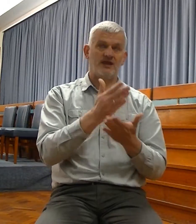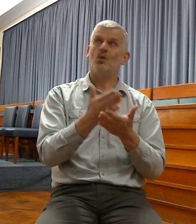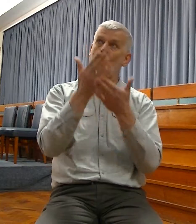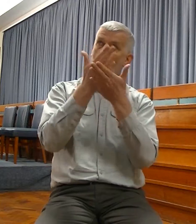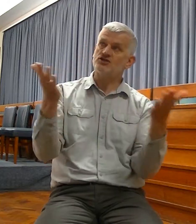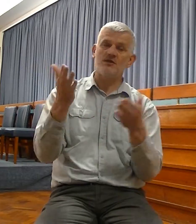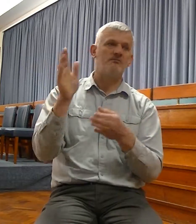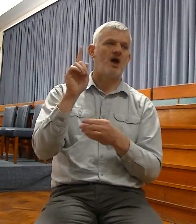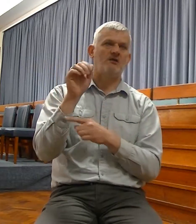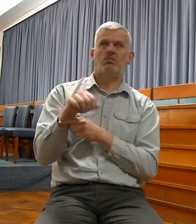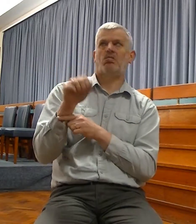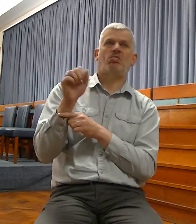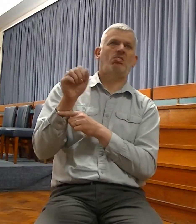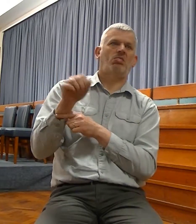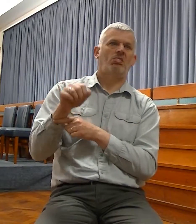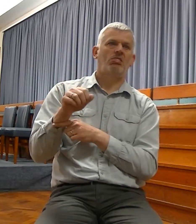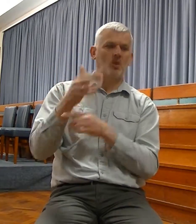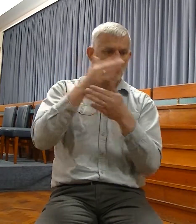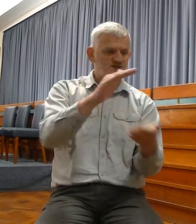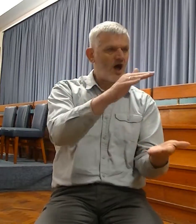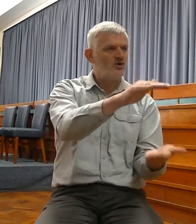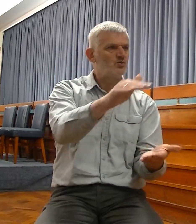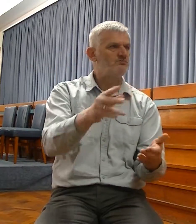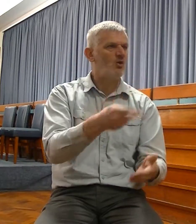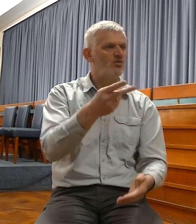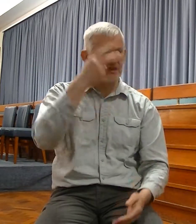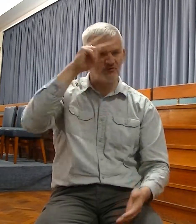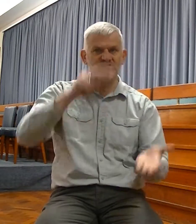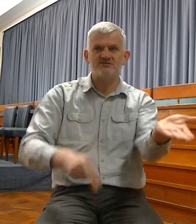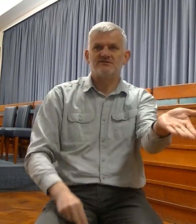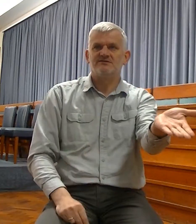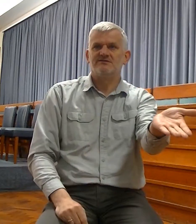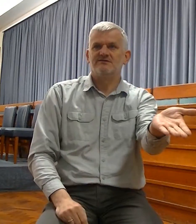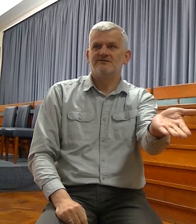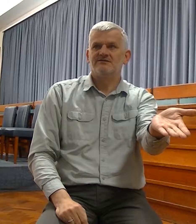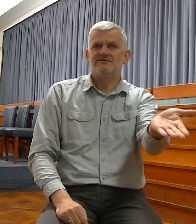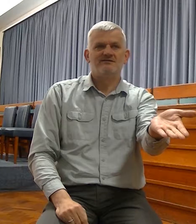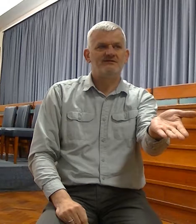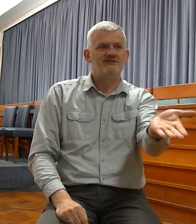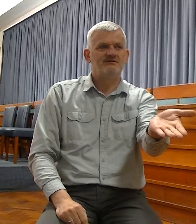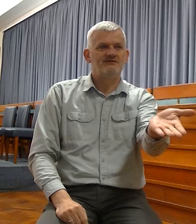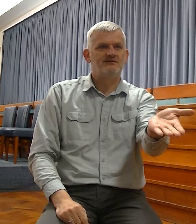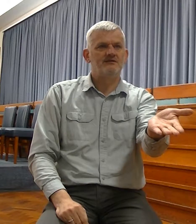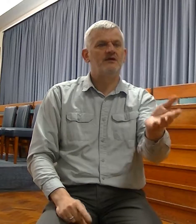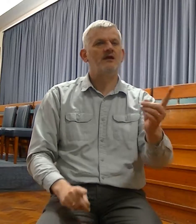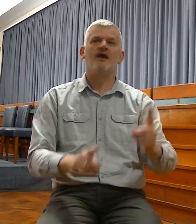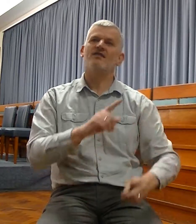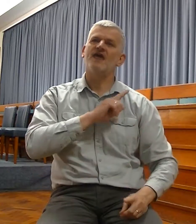idolaters. And there seems to be a failing of some of the more precious things in the book